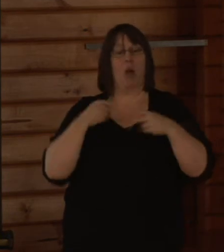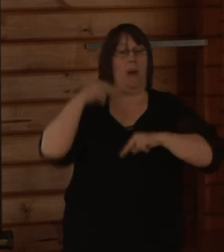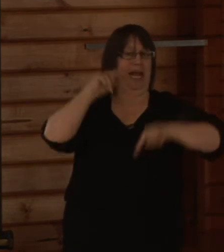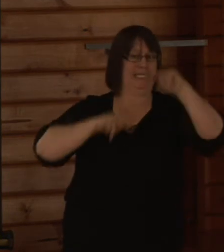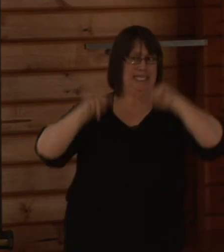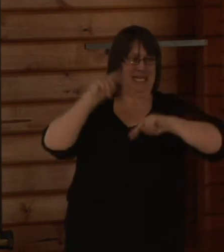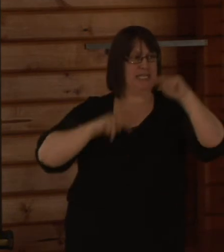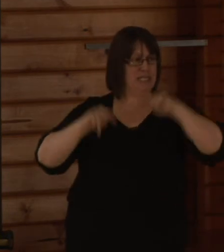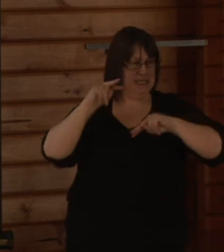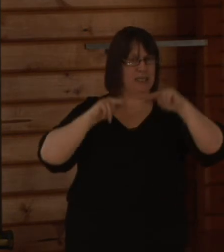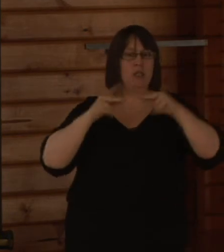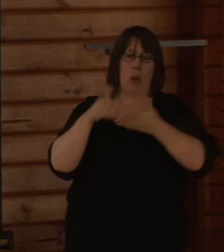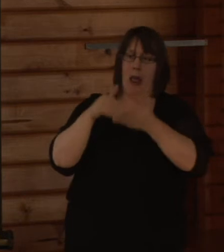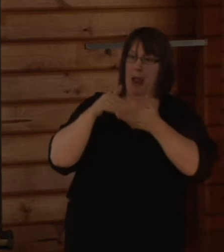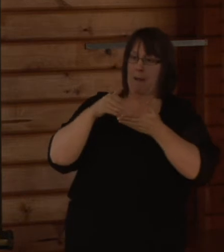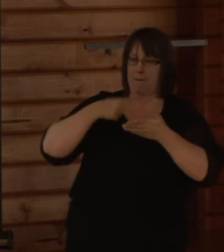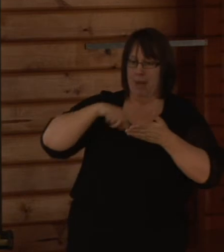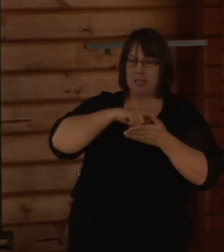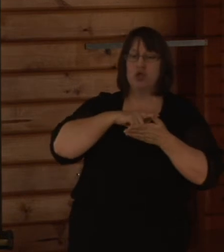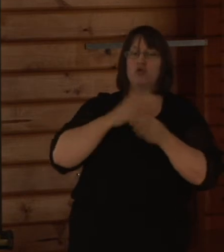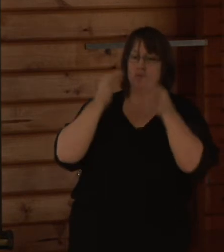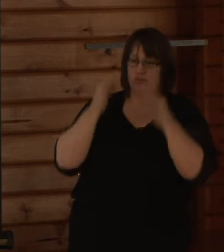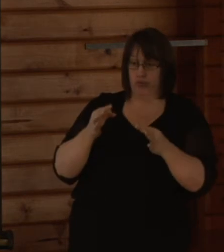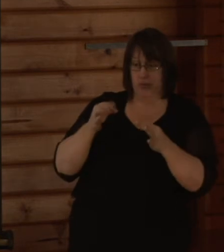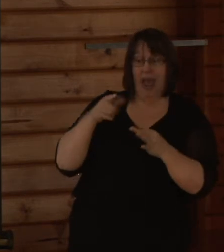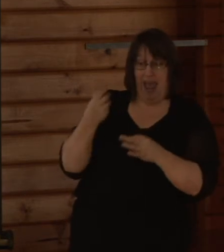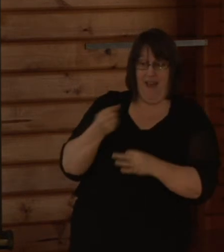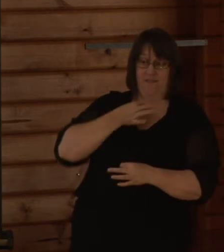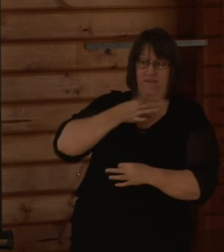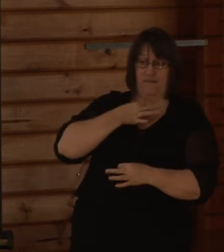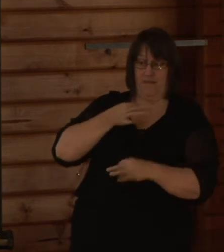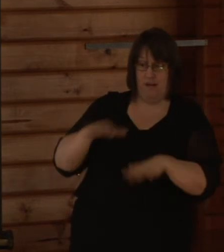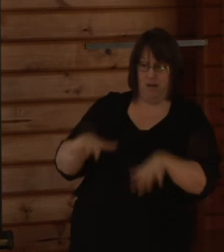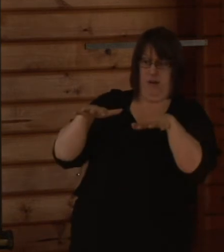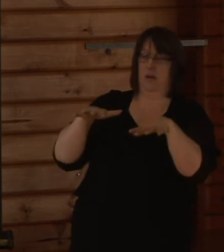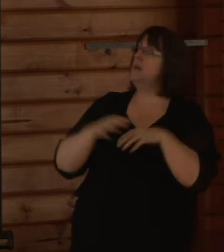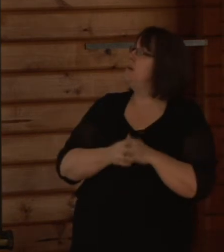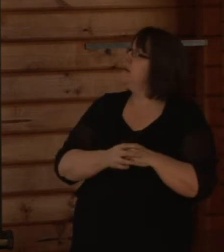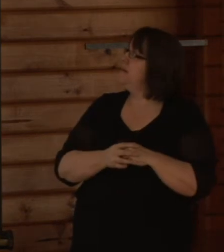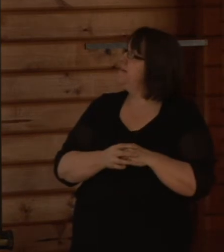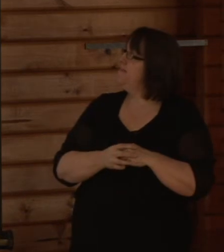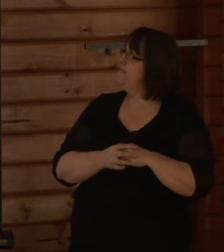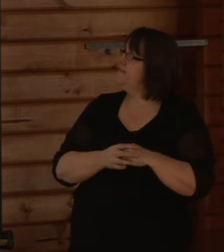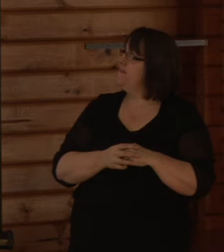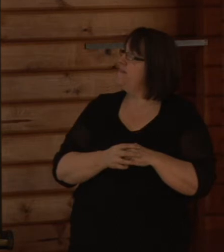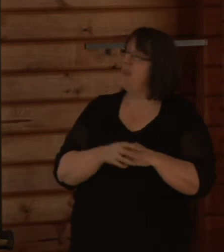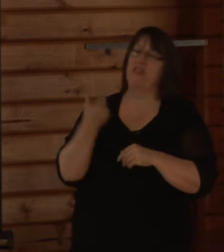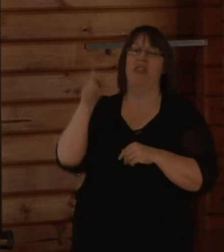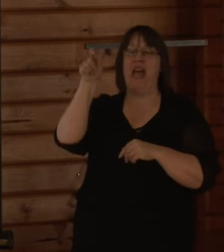where we use those thresholds to determine whether increased flood vulnerability has occurred. The customers